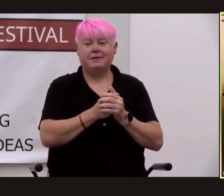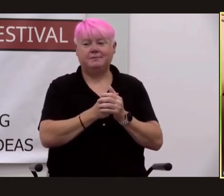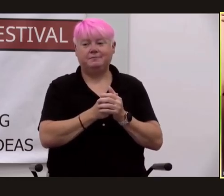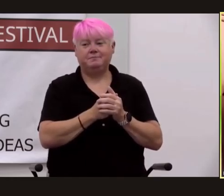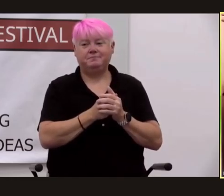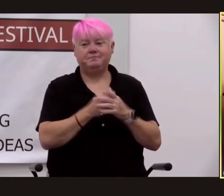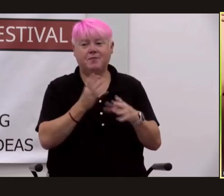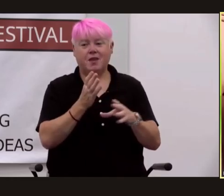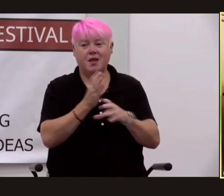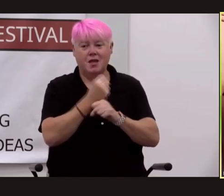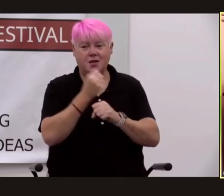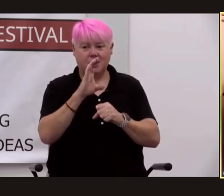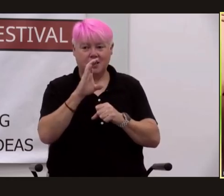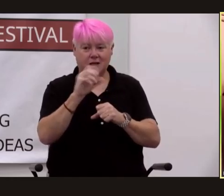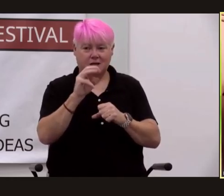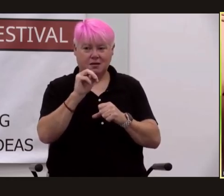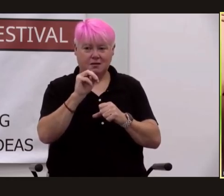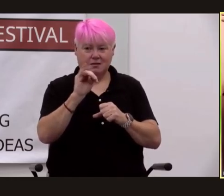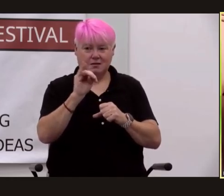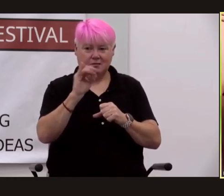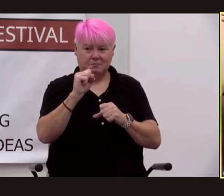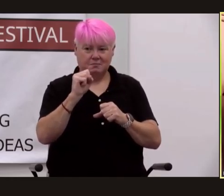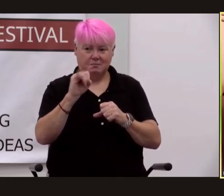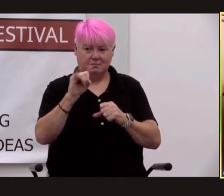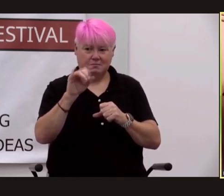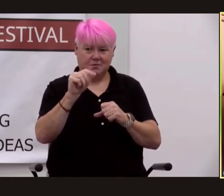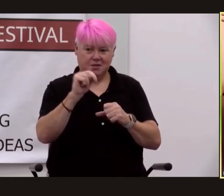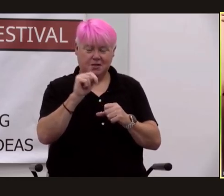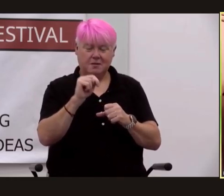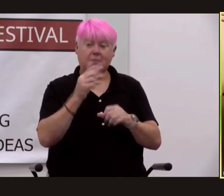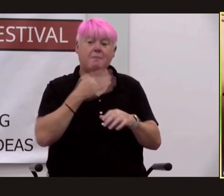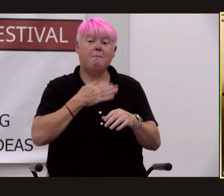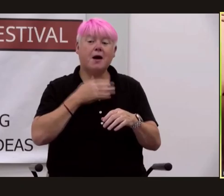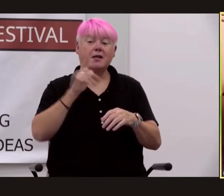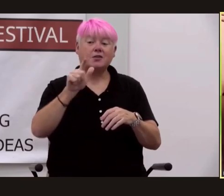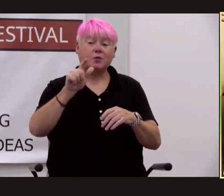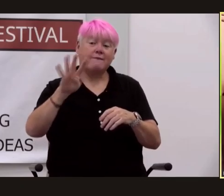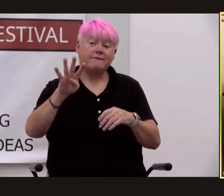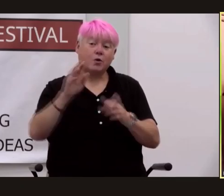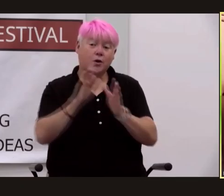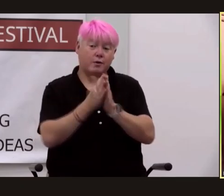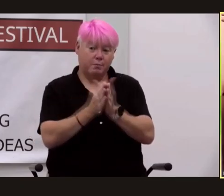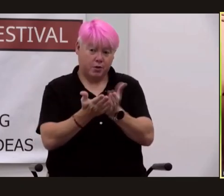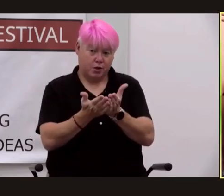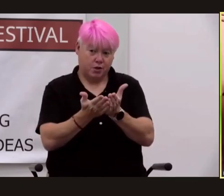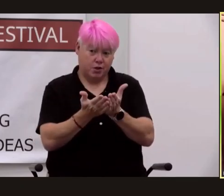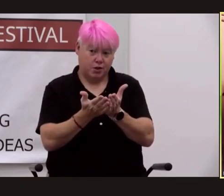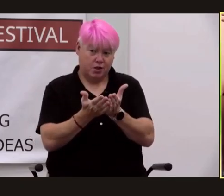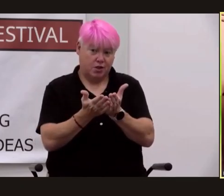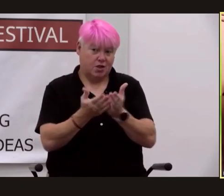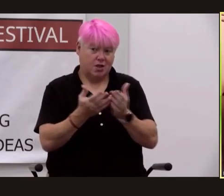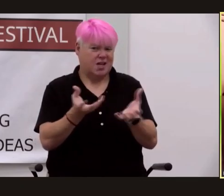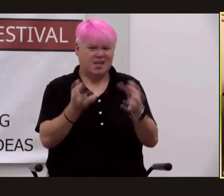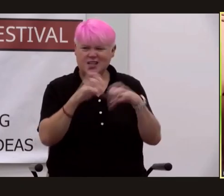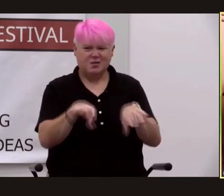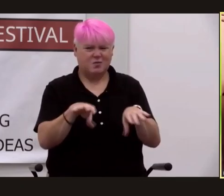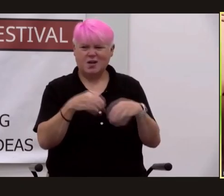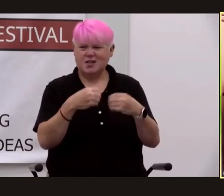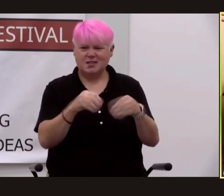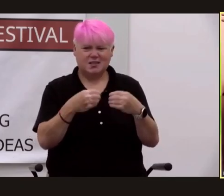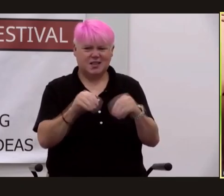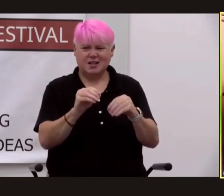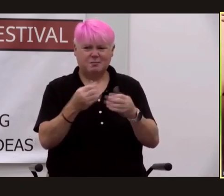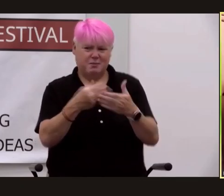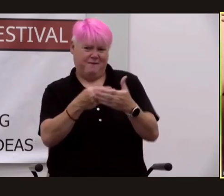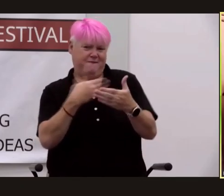a commission well i realized for this my 24th novel the oppenheimer alternative i didn't want to sell it in advance i wanted